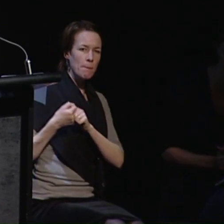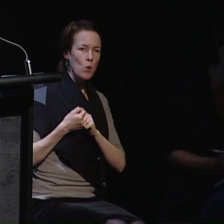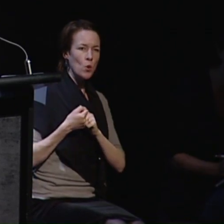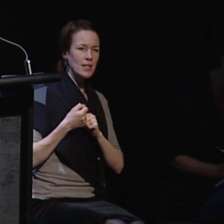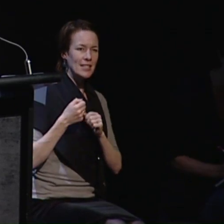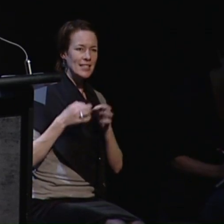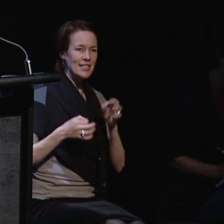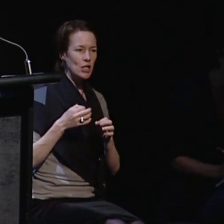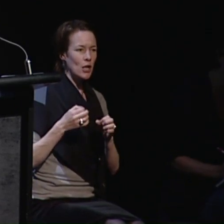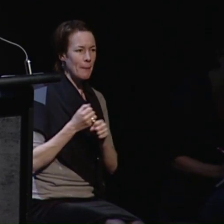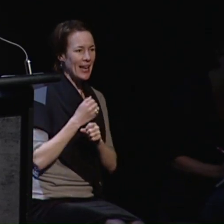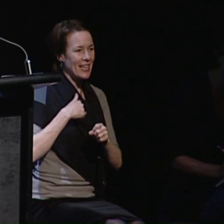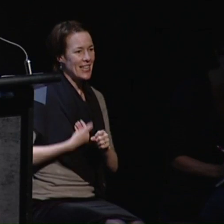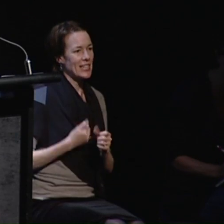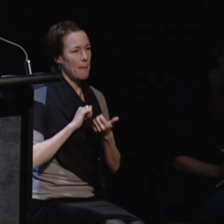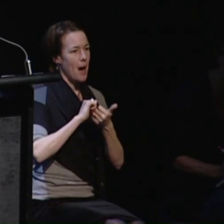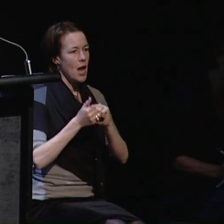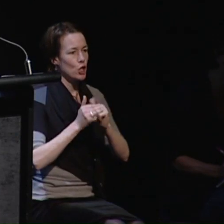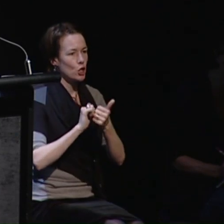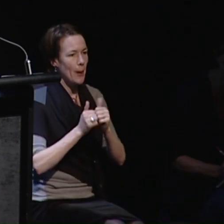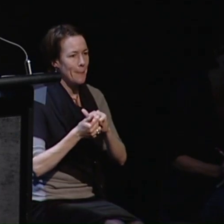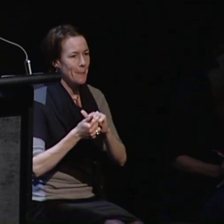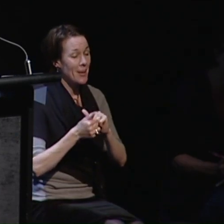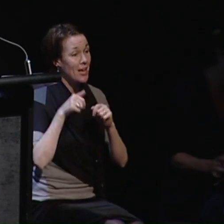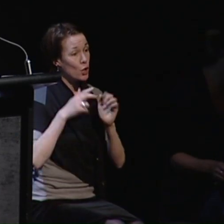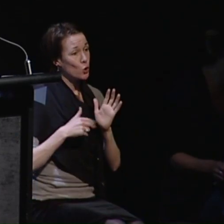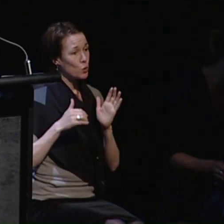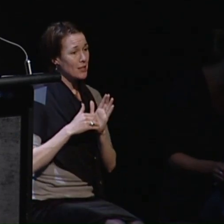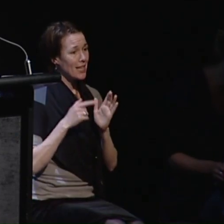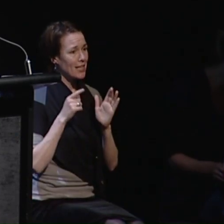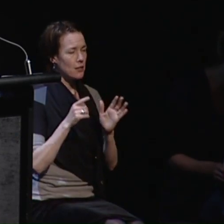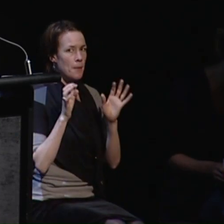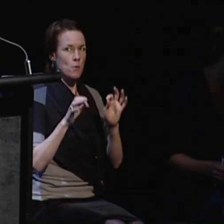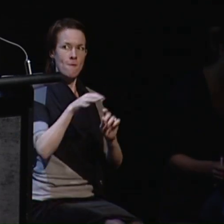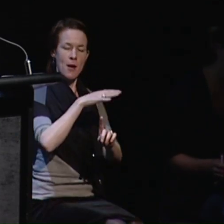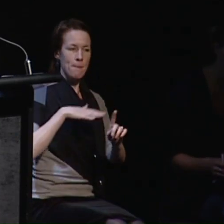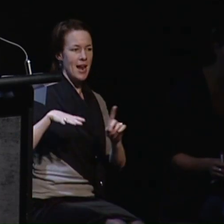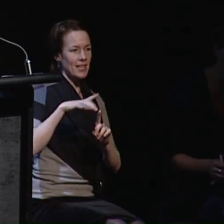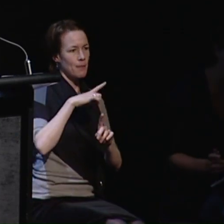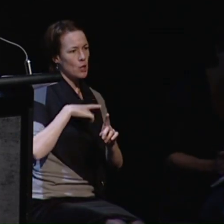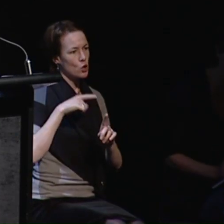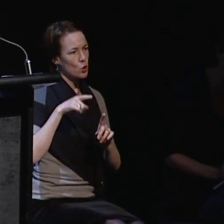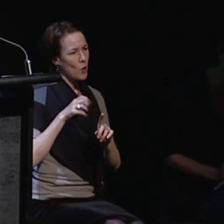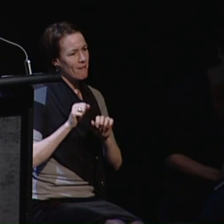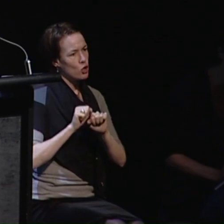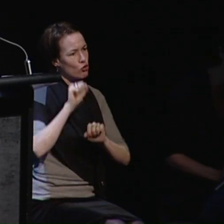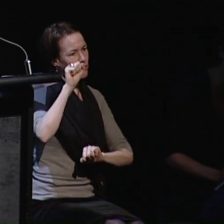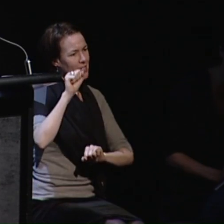very well positioned here in New Zealand because of the treaty to understand what partnership means.